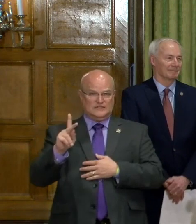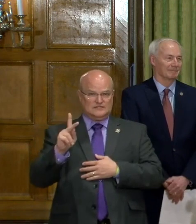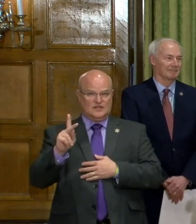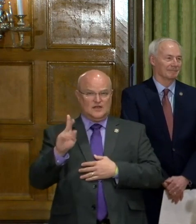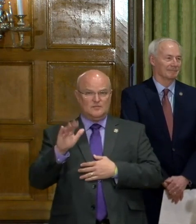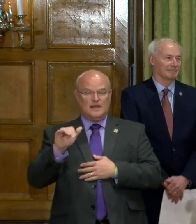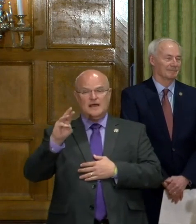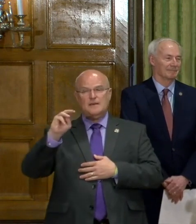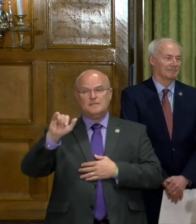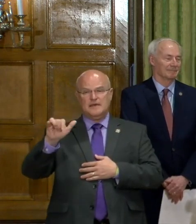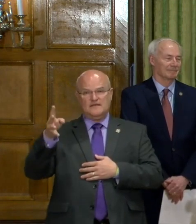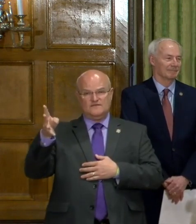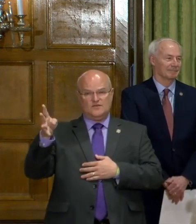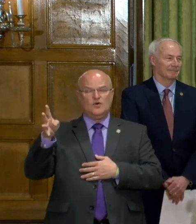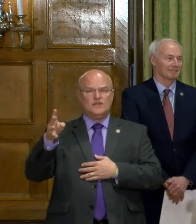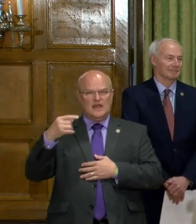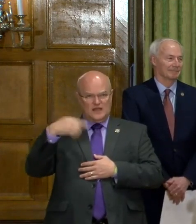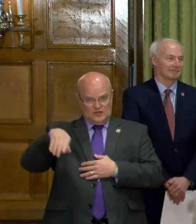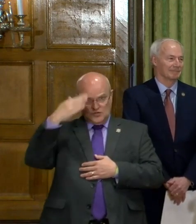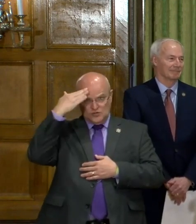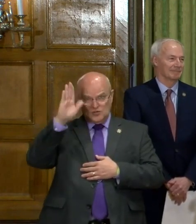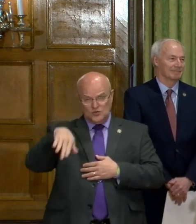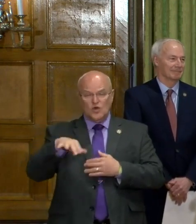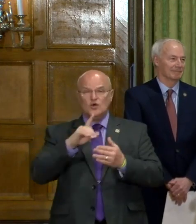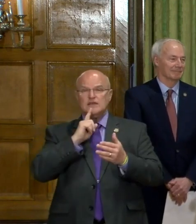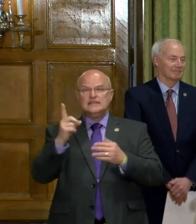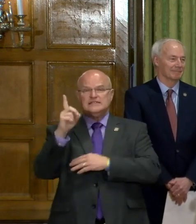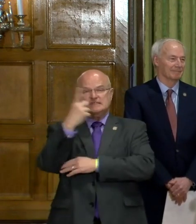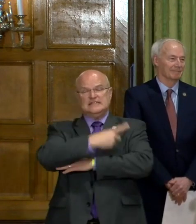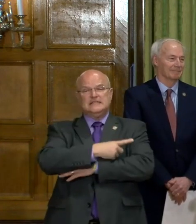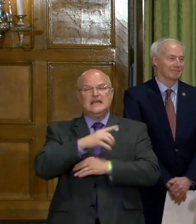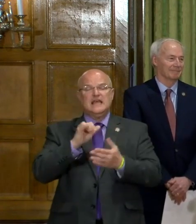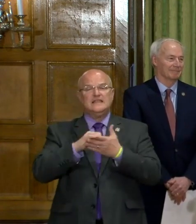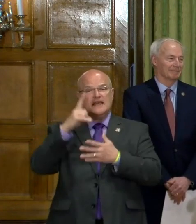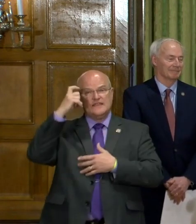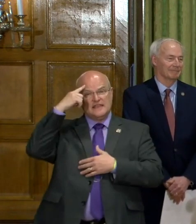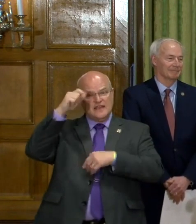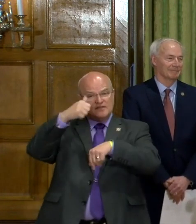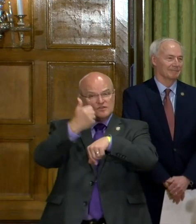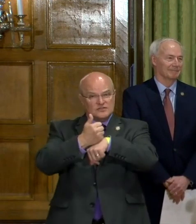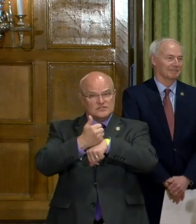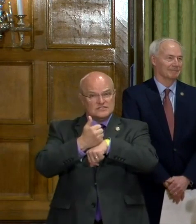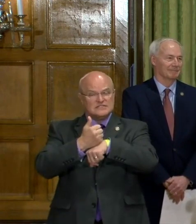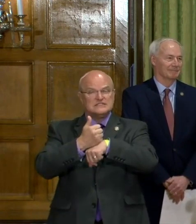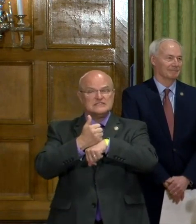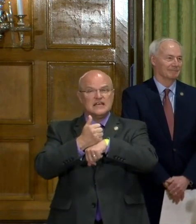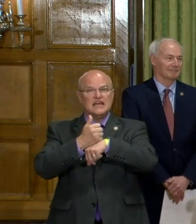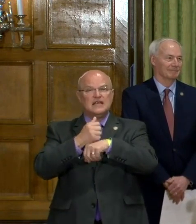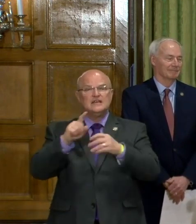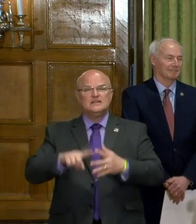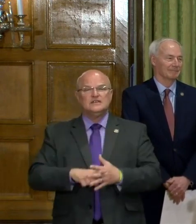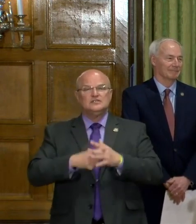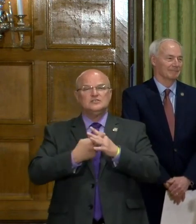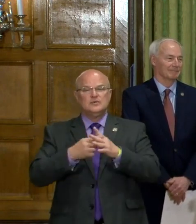by May 4th, which I believe all you know is the date the governor's set to begin reopening.